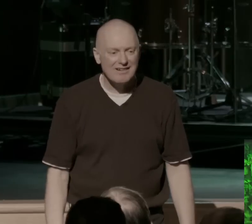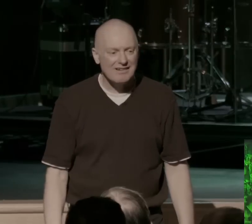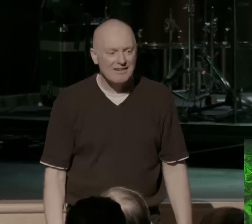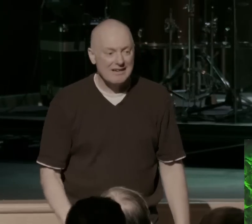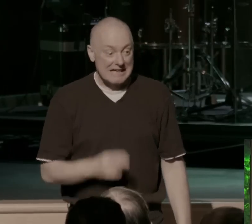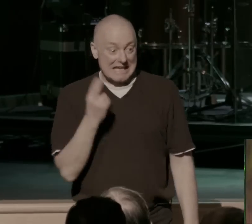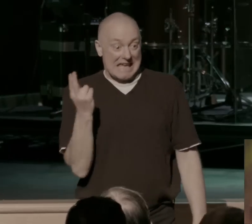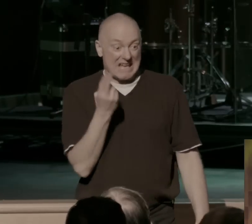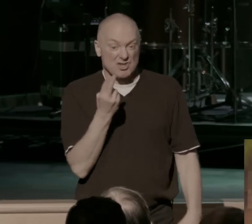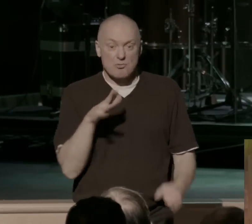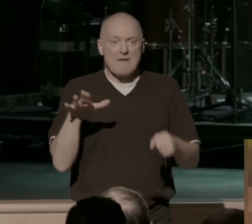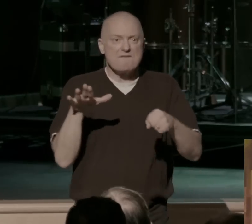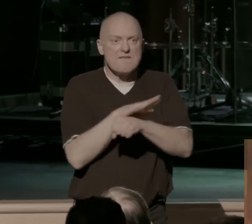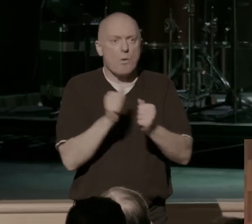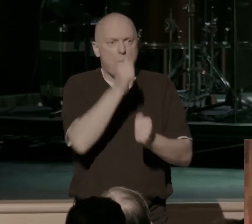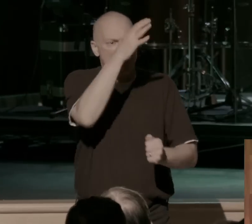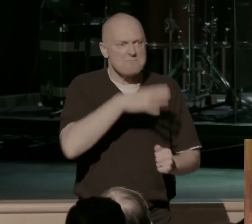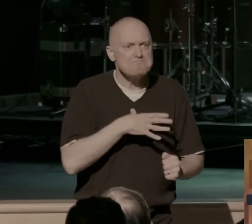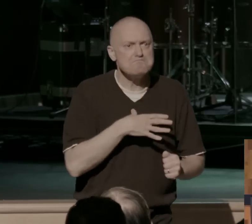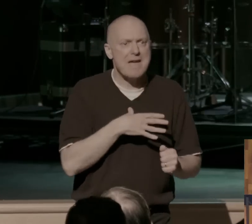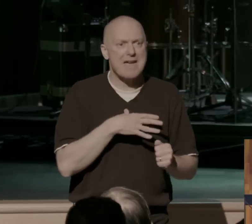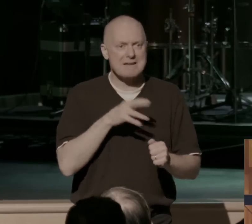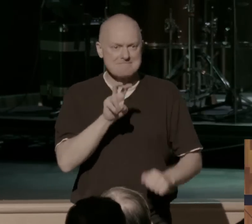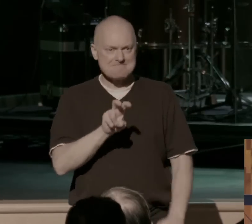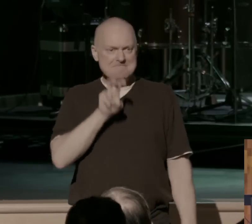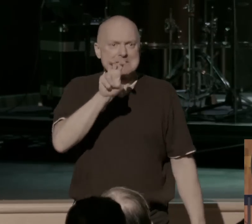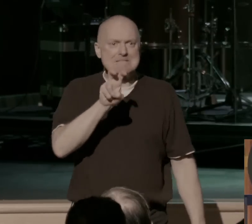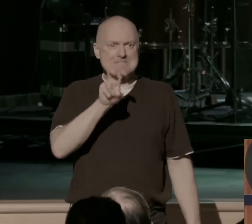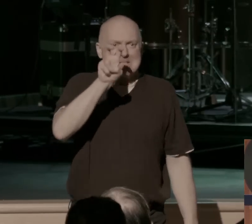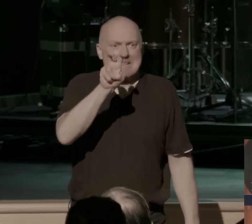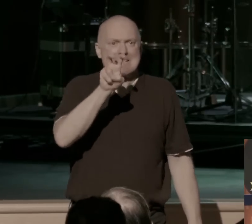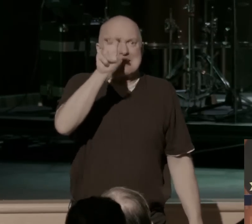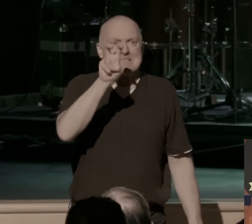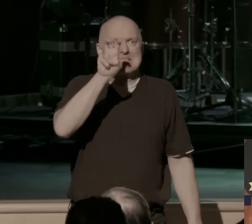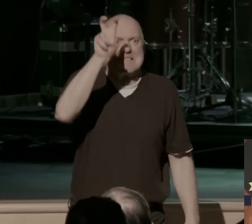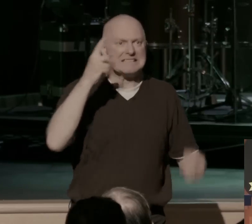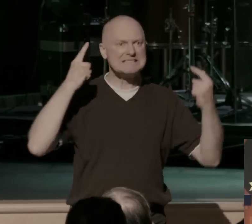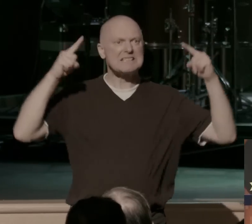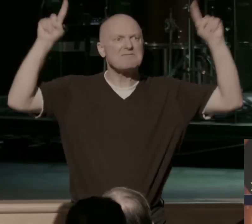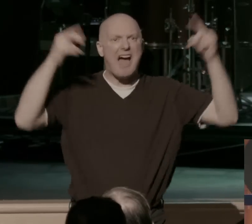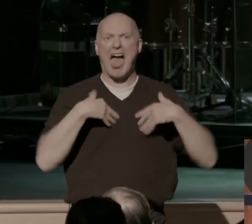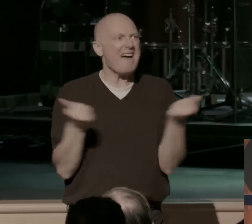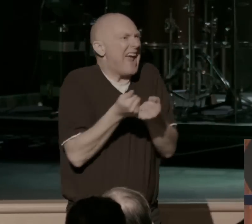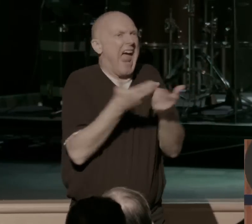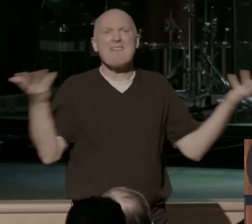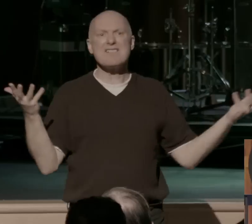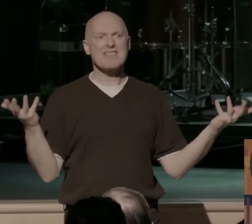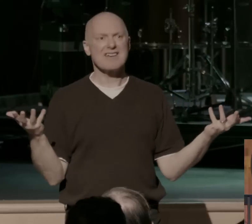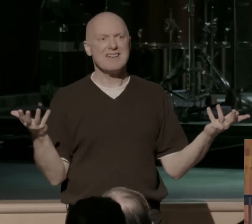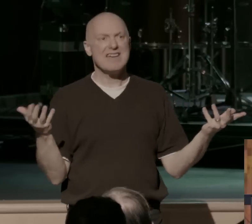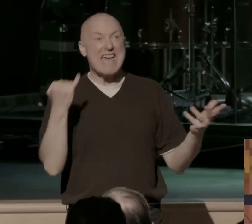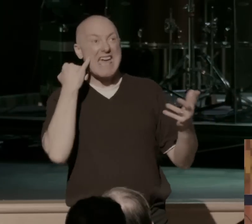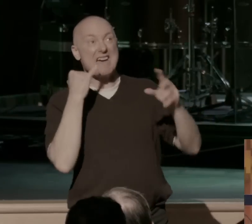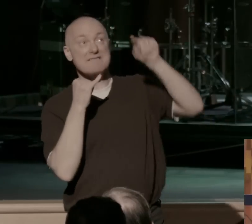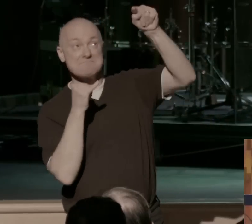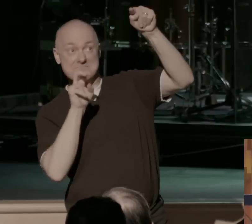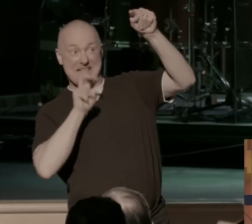You know, history is filled with men who have reached the pinnacle of success, who have, who have gotten everything the world says. If you get this, you'll have